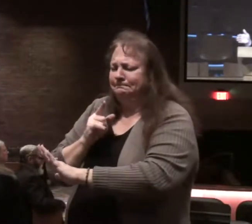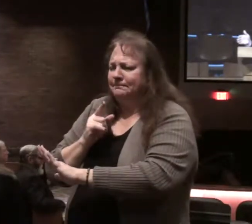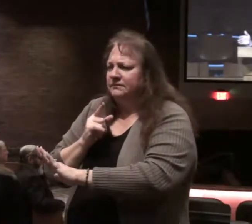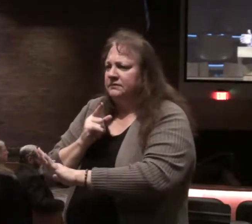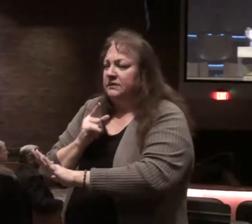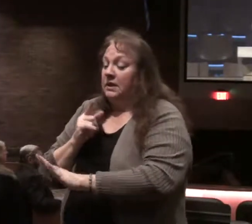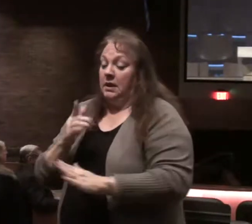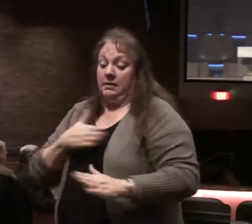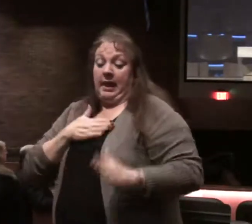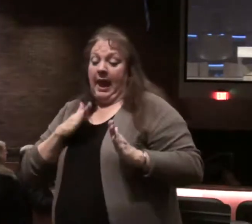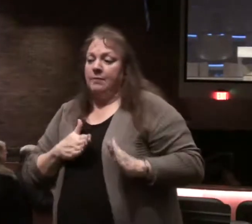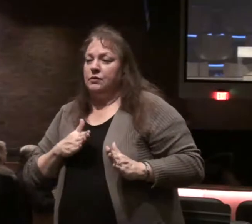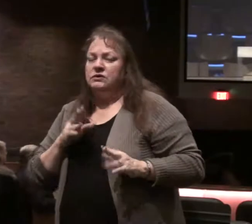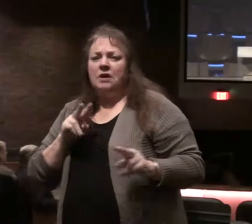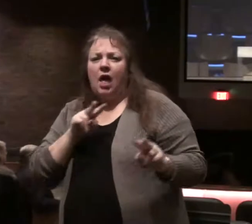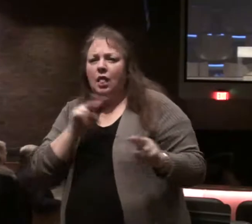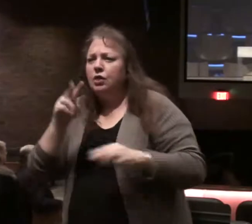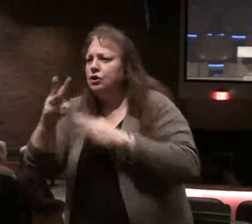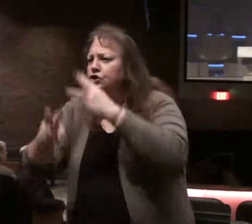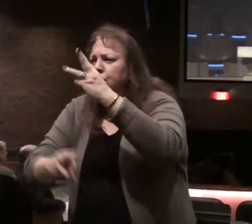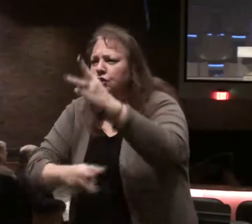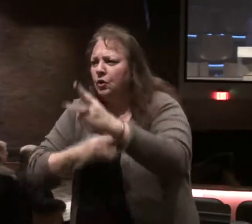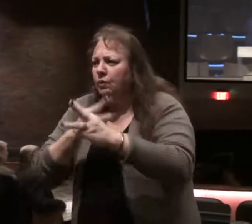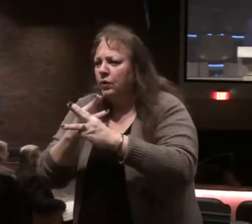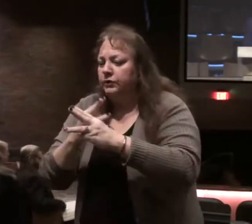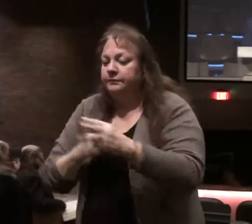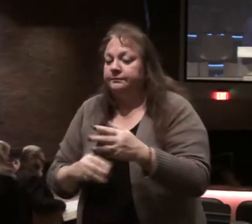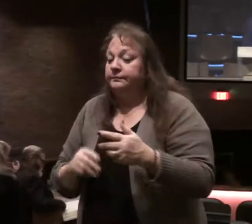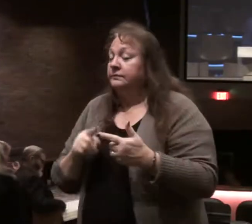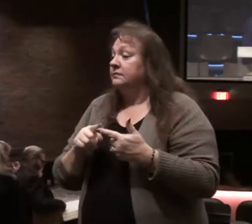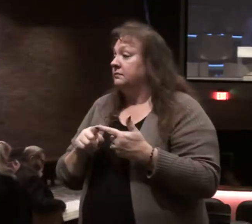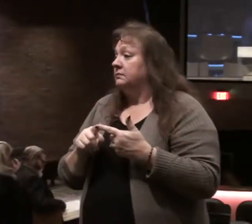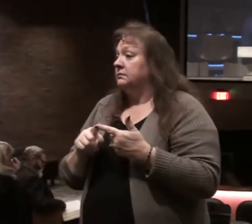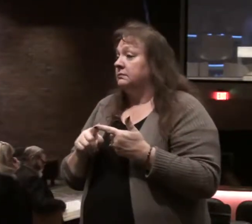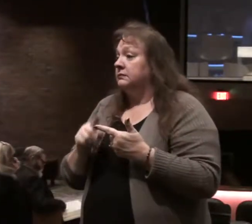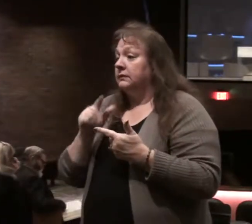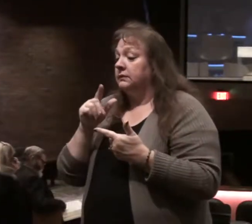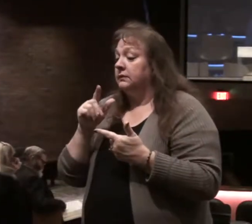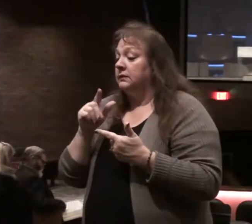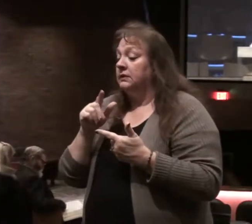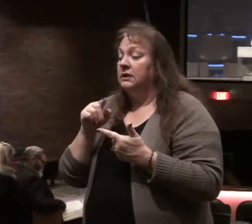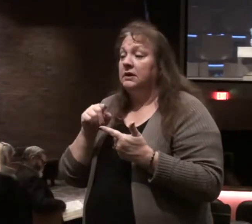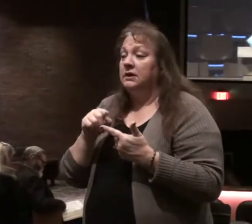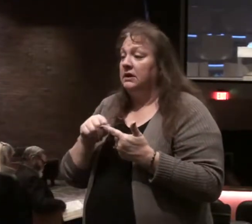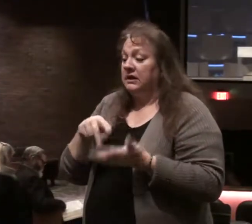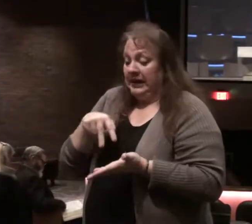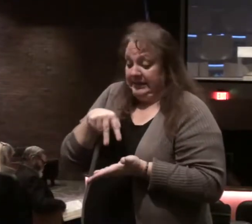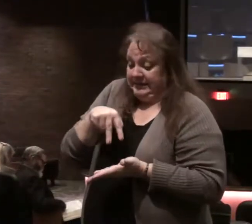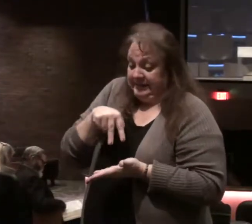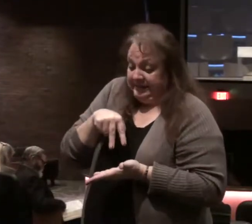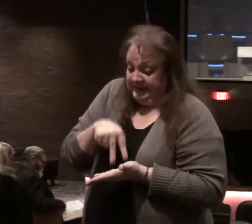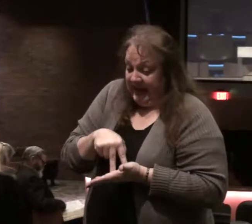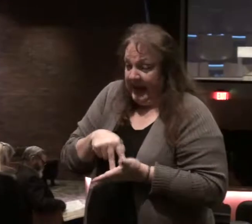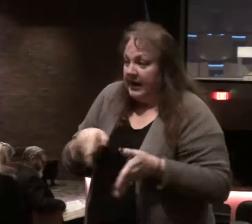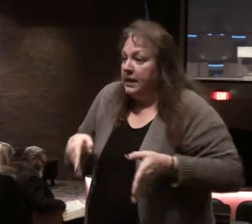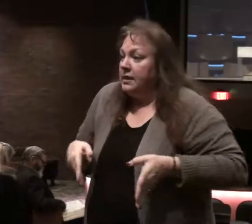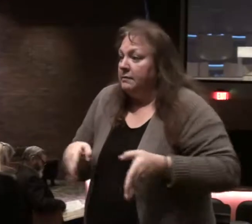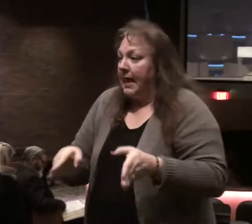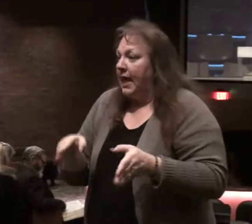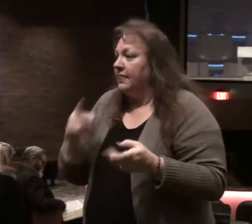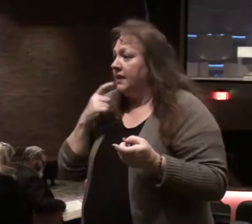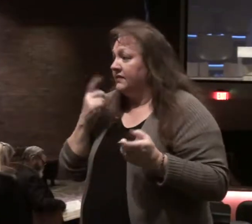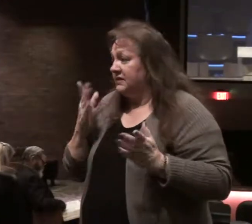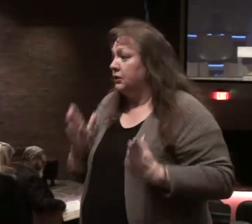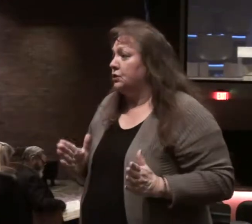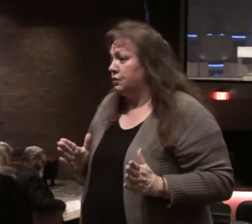The happy person doesn't look to the world. Second thing in verse 1, he doesn't do, nor does he stand in the path of sinners.